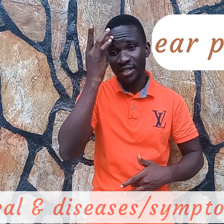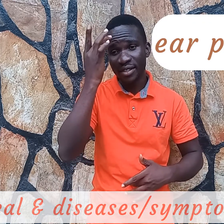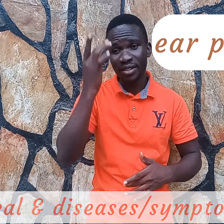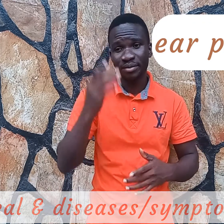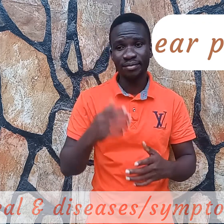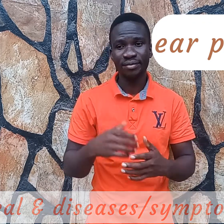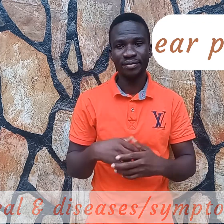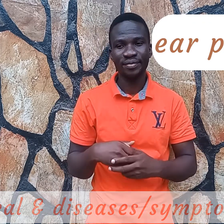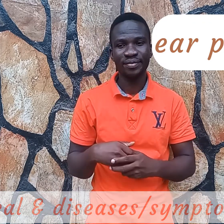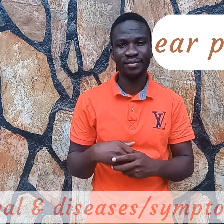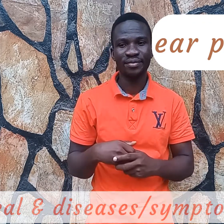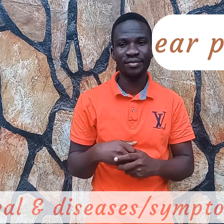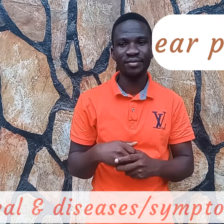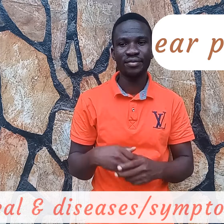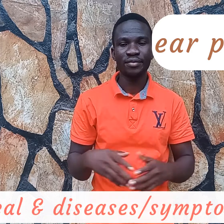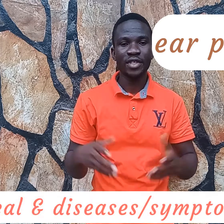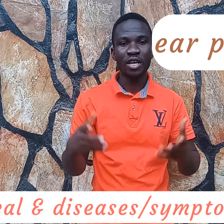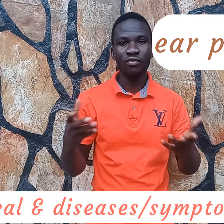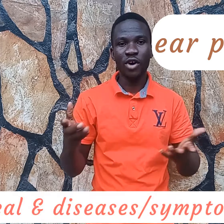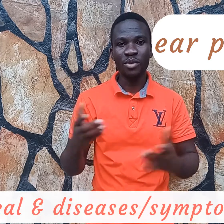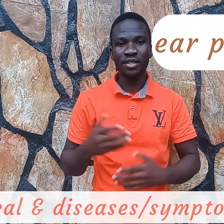vomit